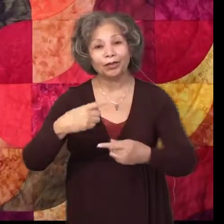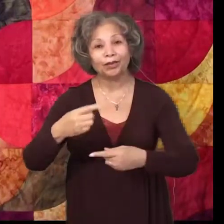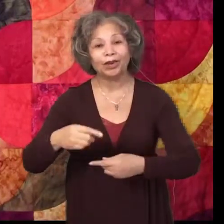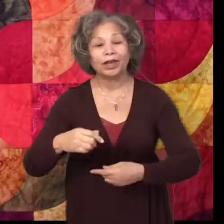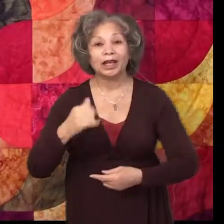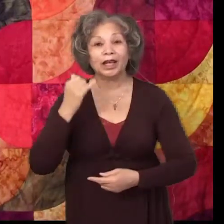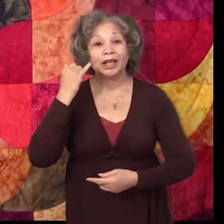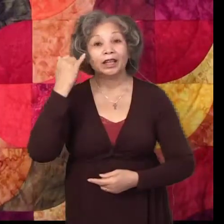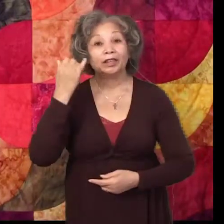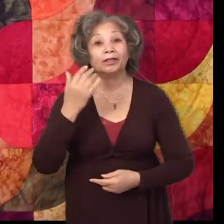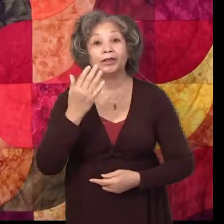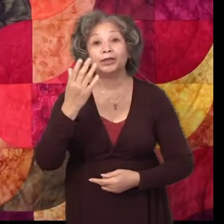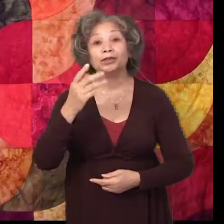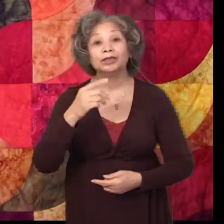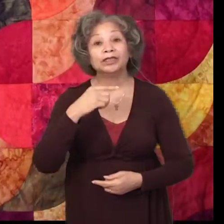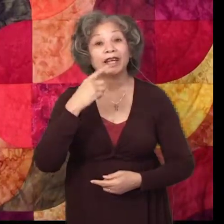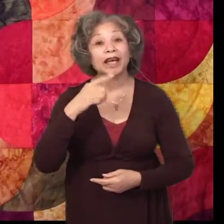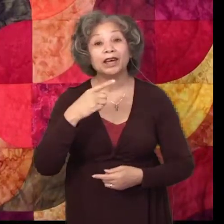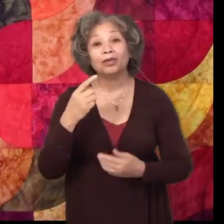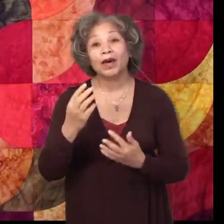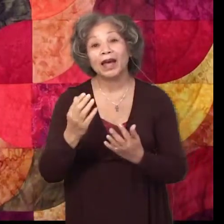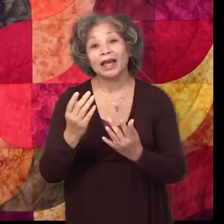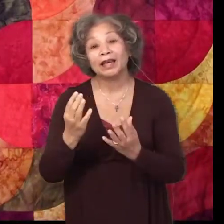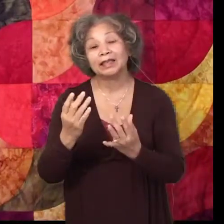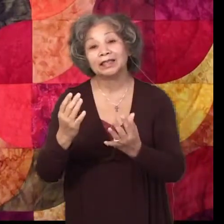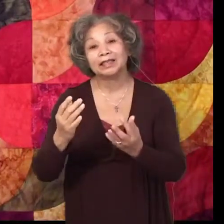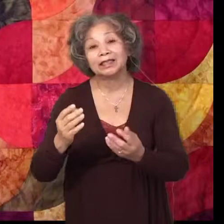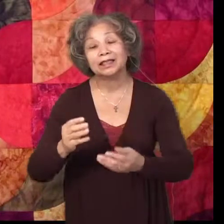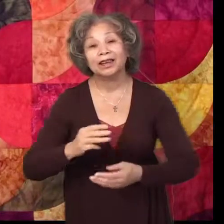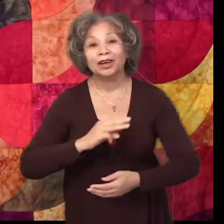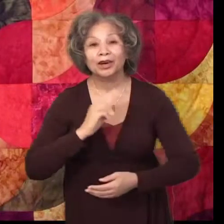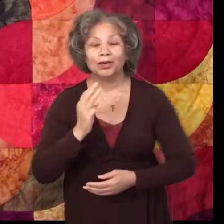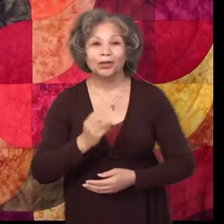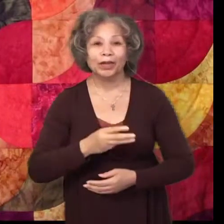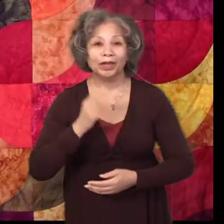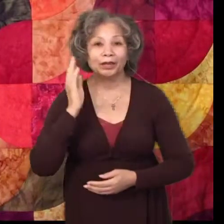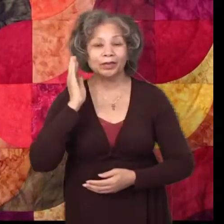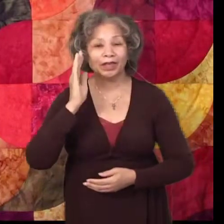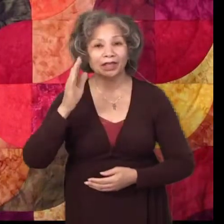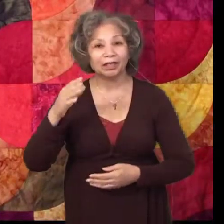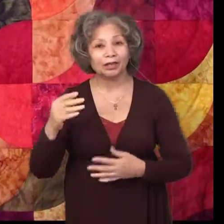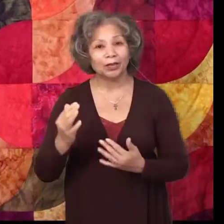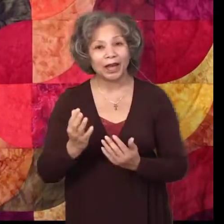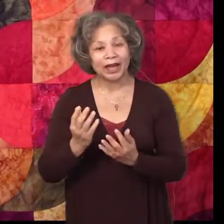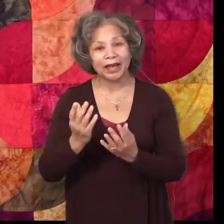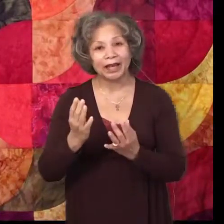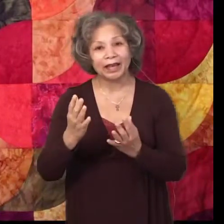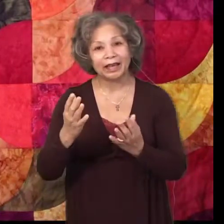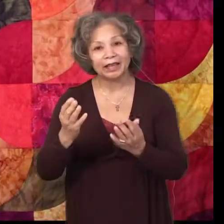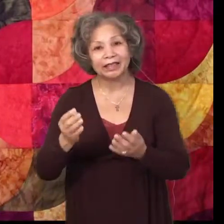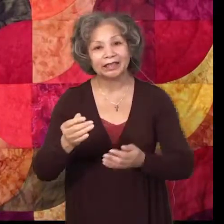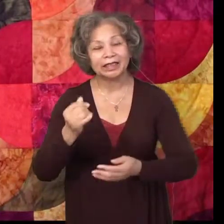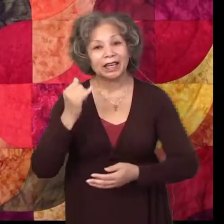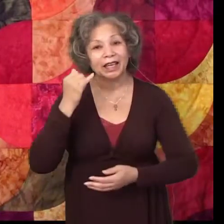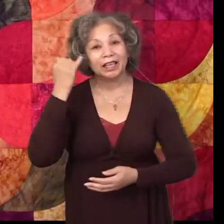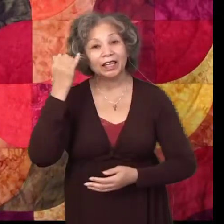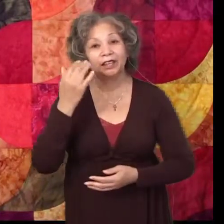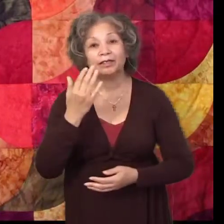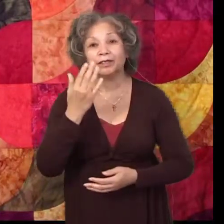If you say wait, we will wait. If